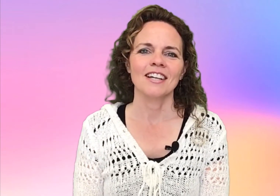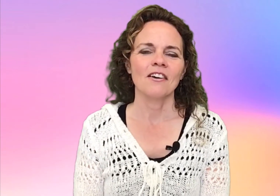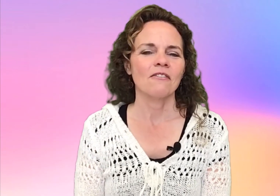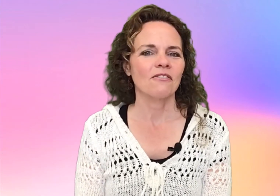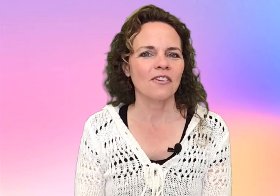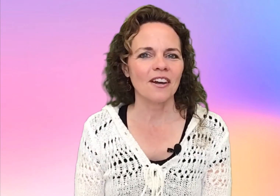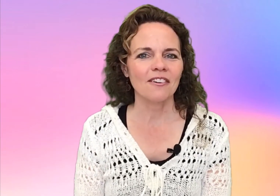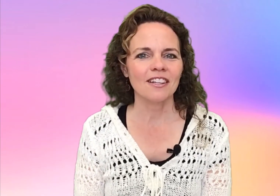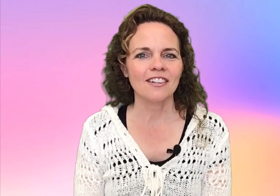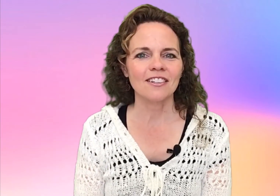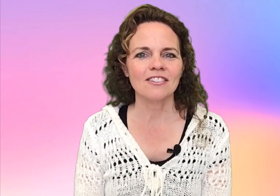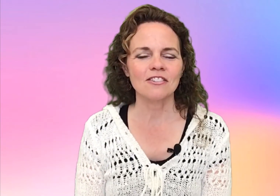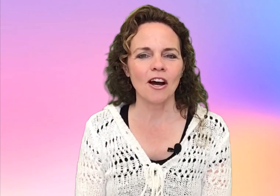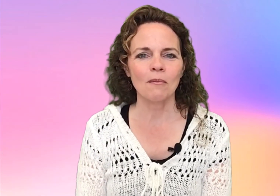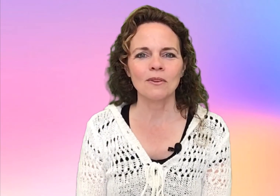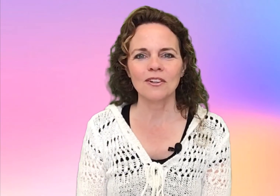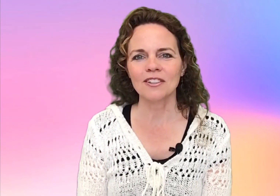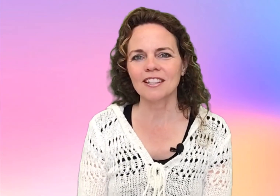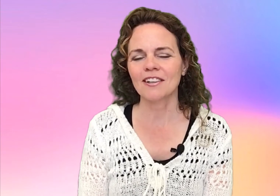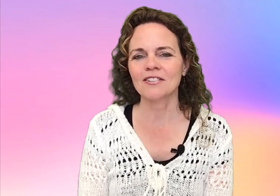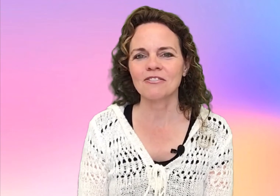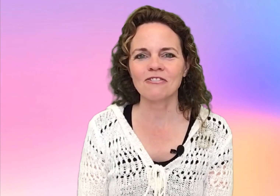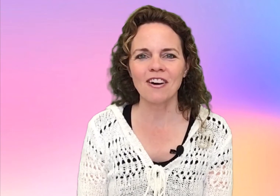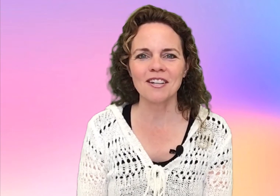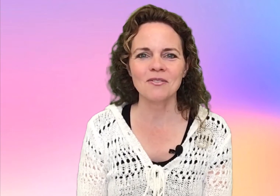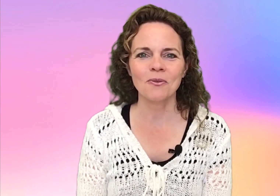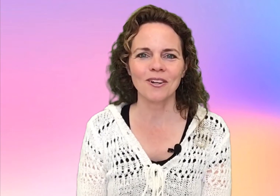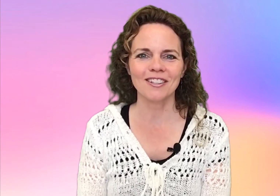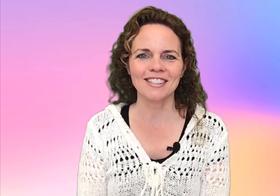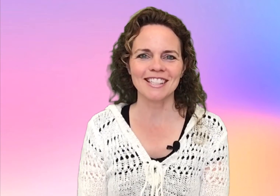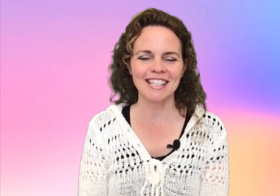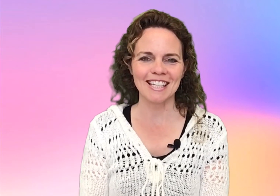Very good job learning those fun words today.